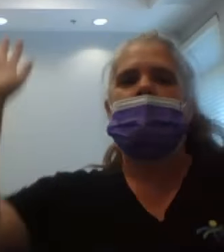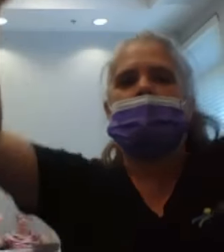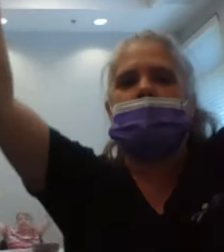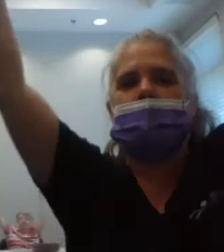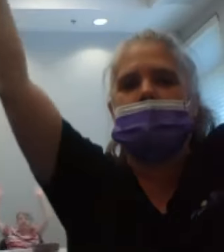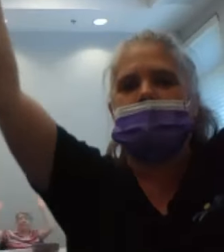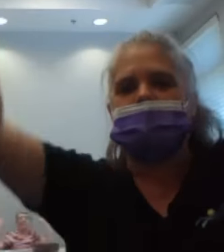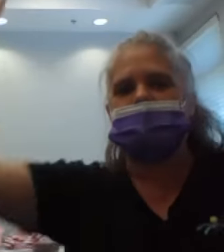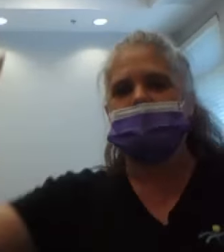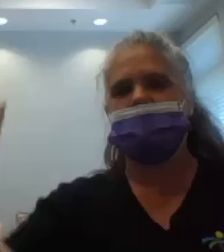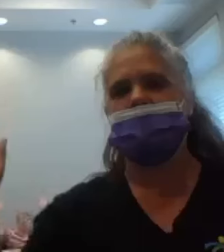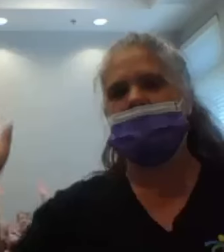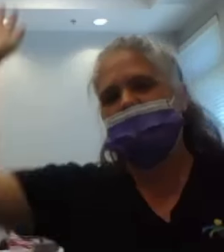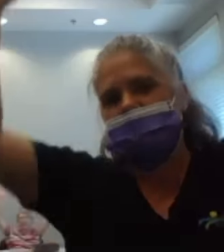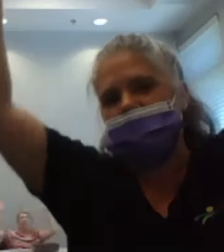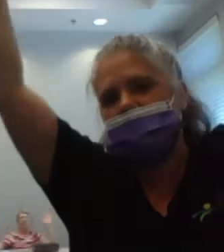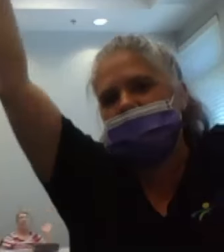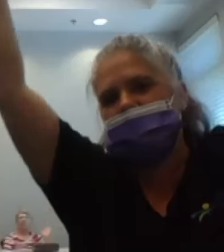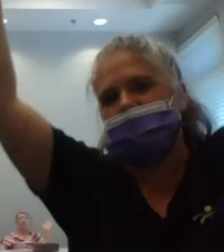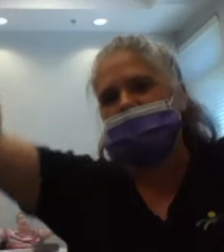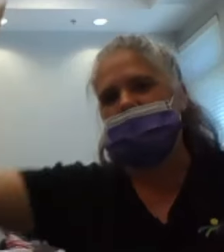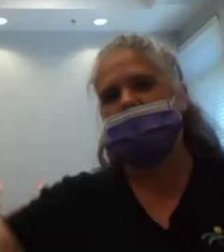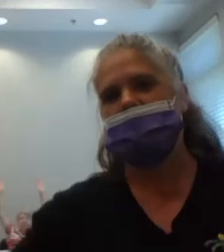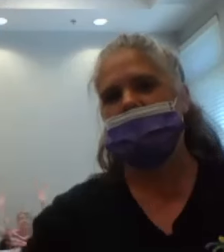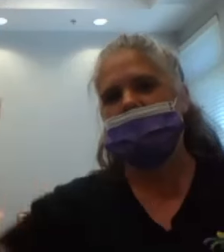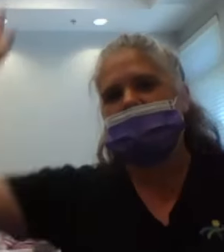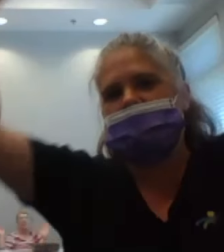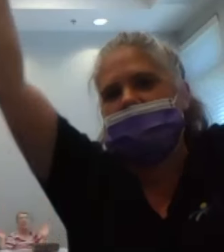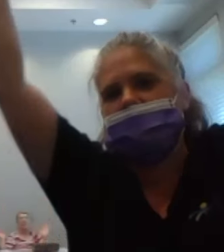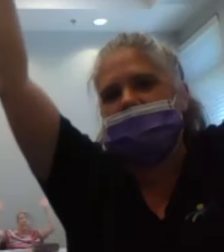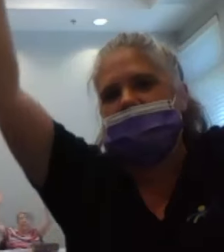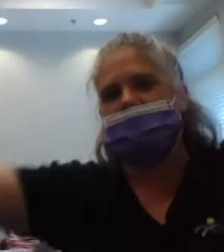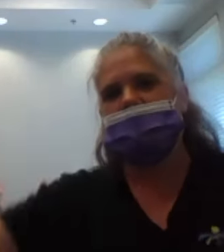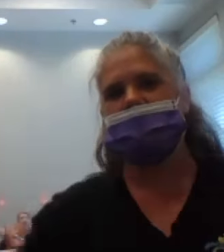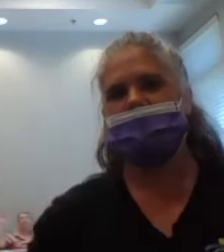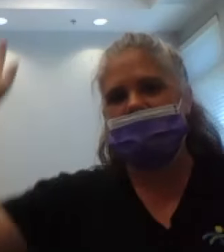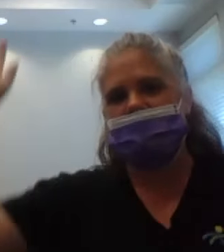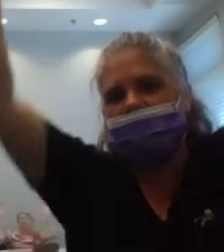One, two, three, four,